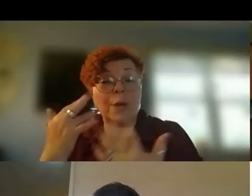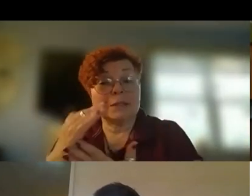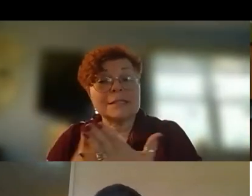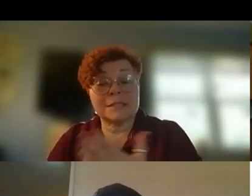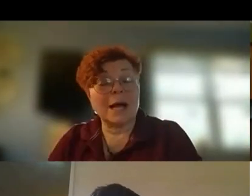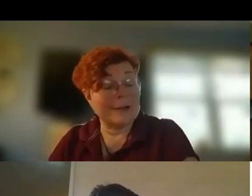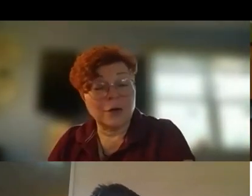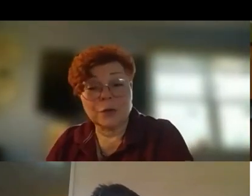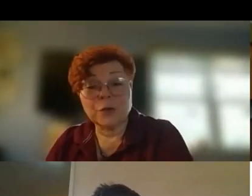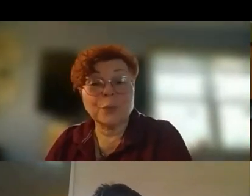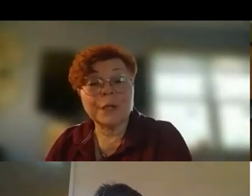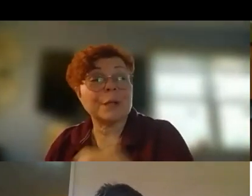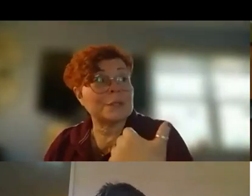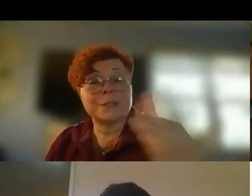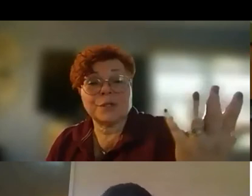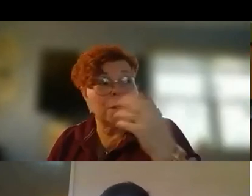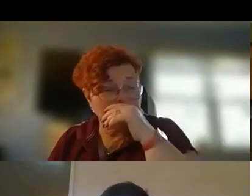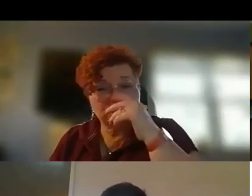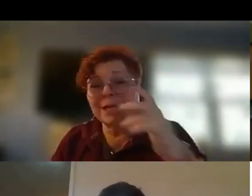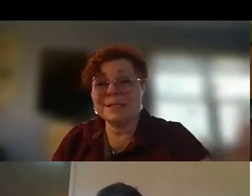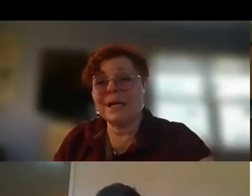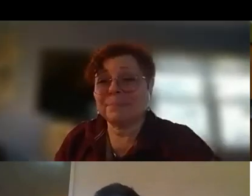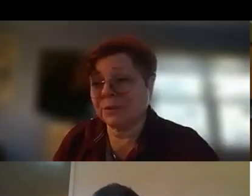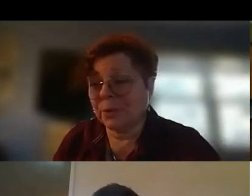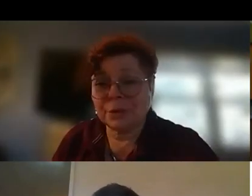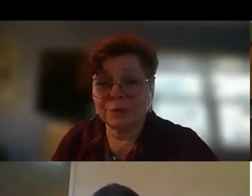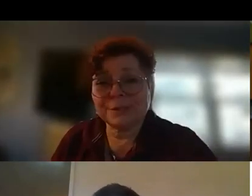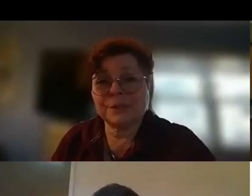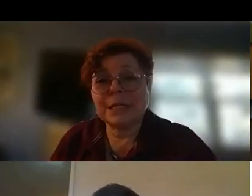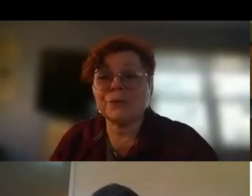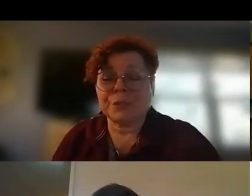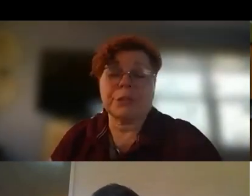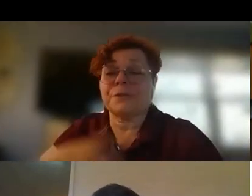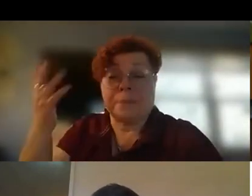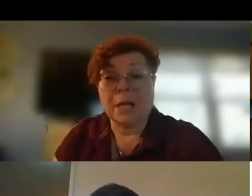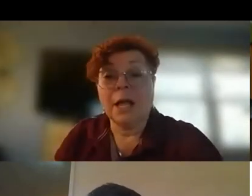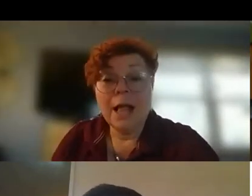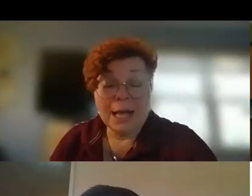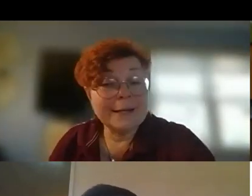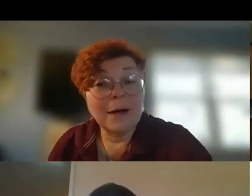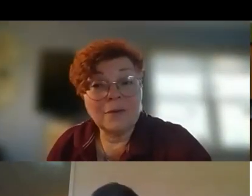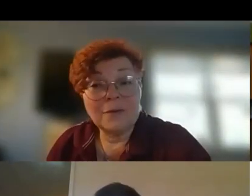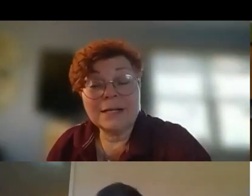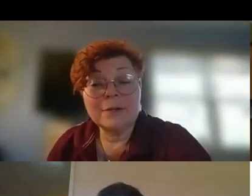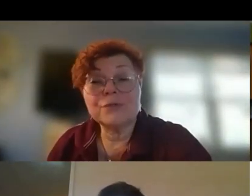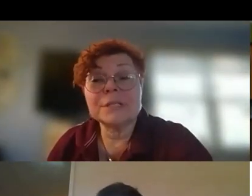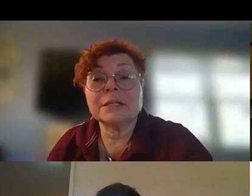wait list. I know. You think it was, you know, Johnny Depp doing a stage reading or something. I know. I know. It's ridiculous.